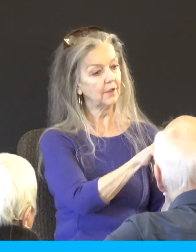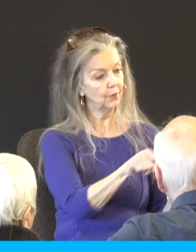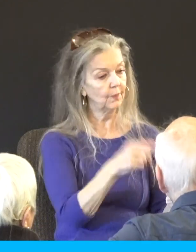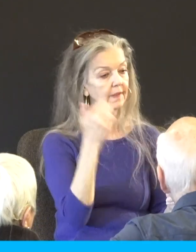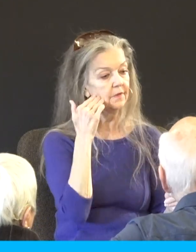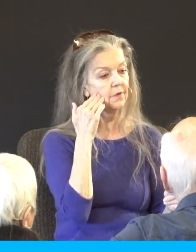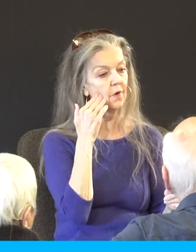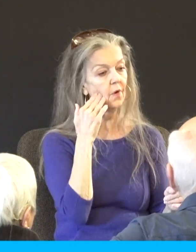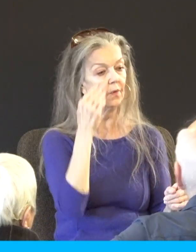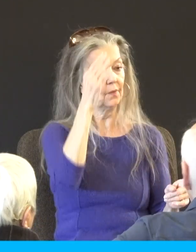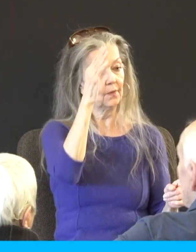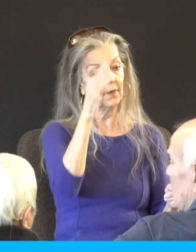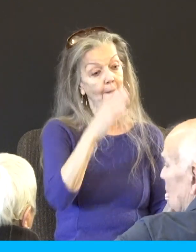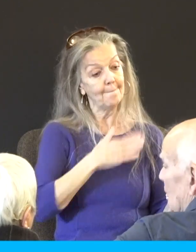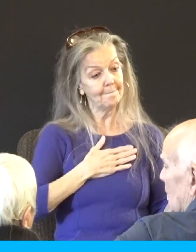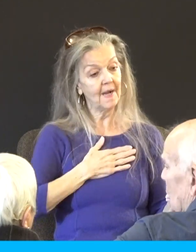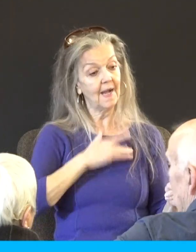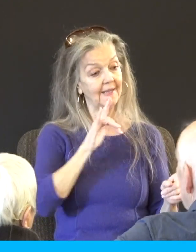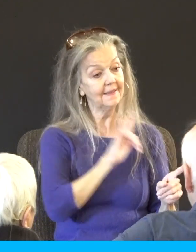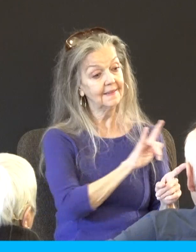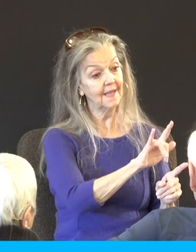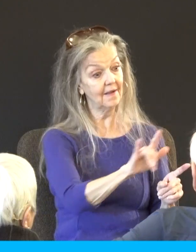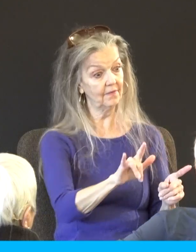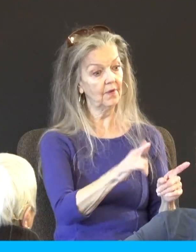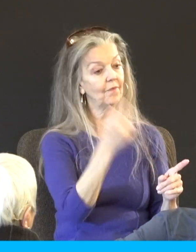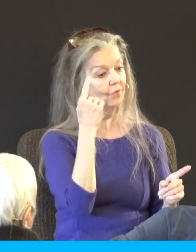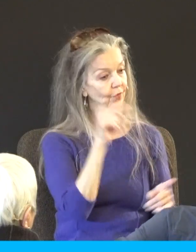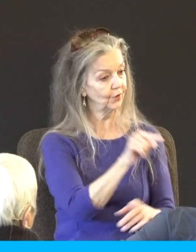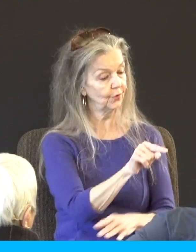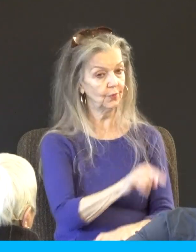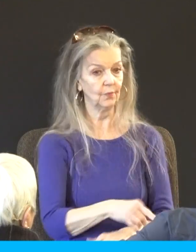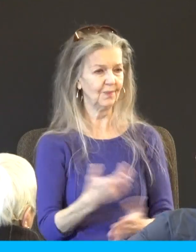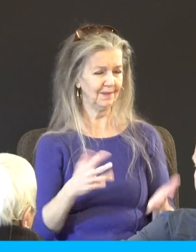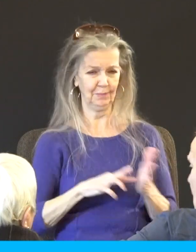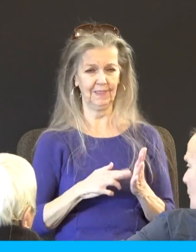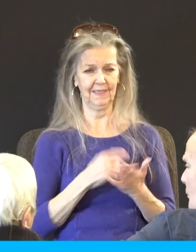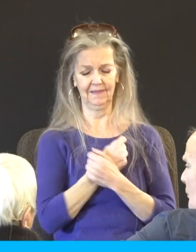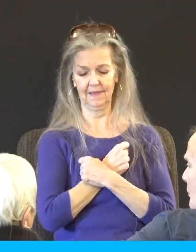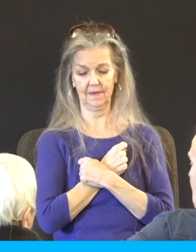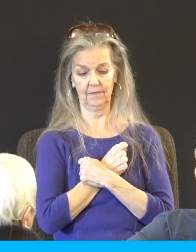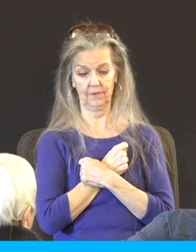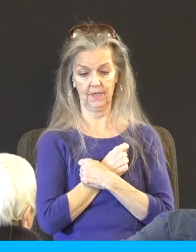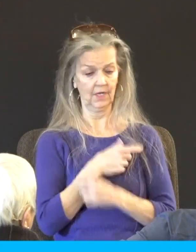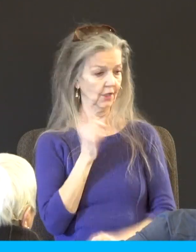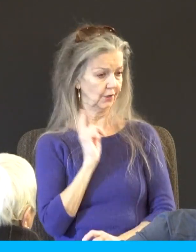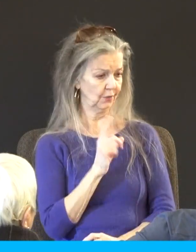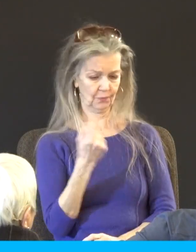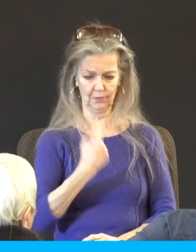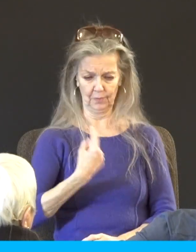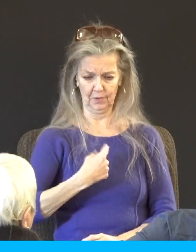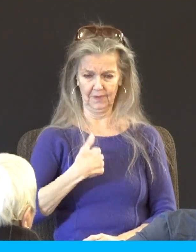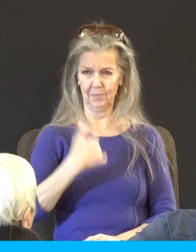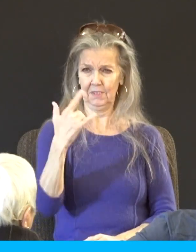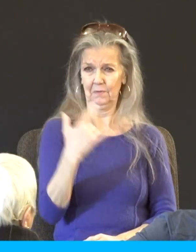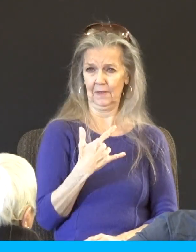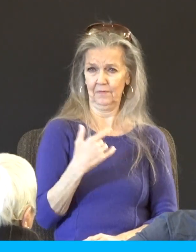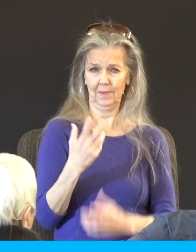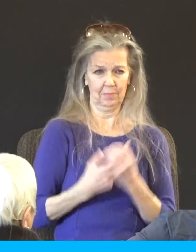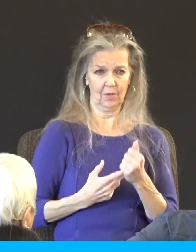love which I have more abundantly unto you what do you mean love? you're rebuking me and you love me? back to the little kid with the buck